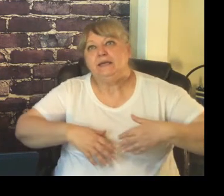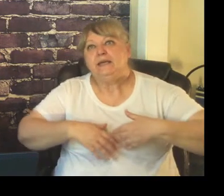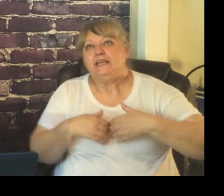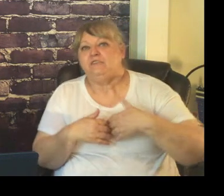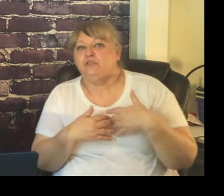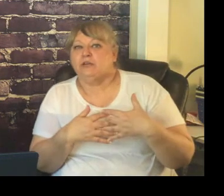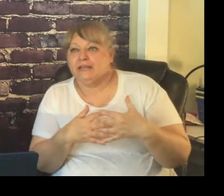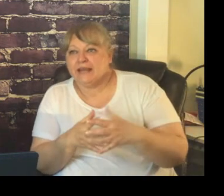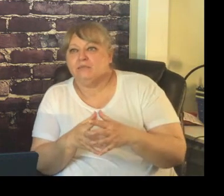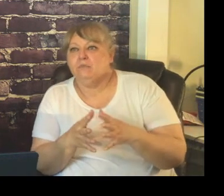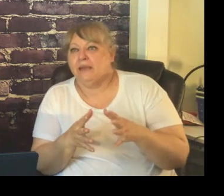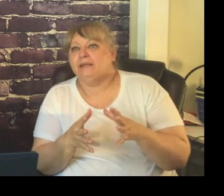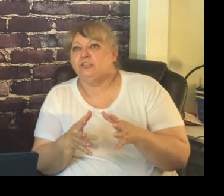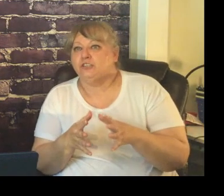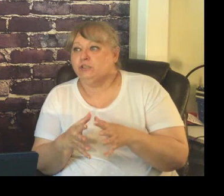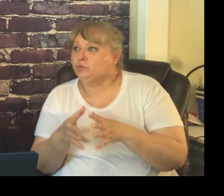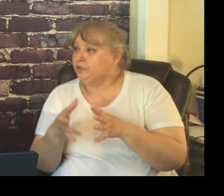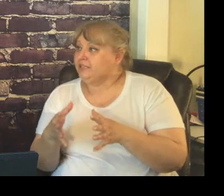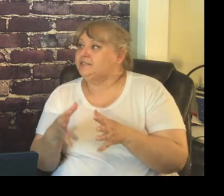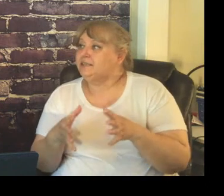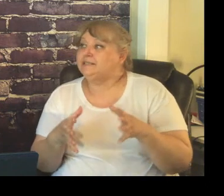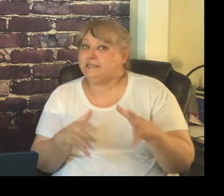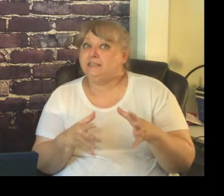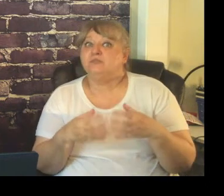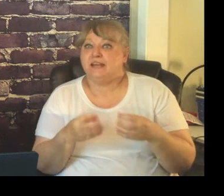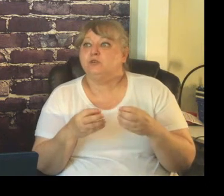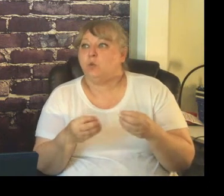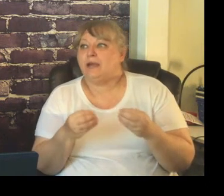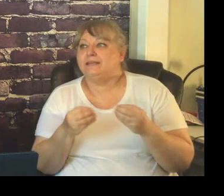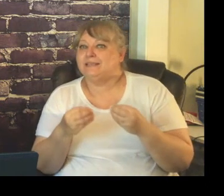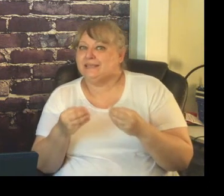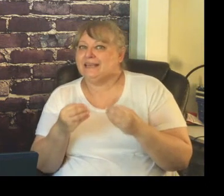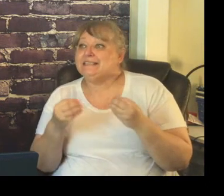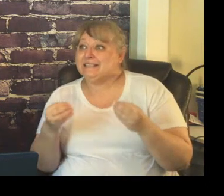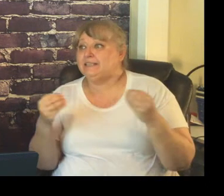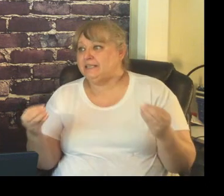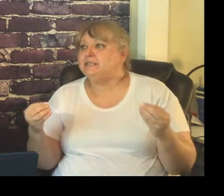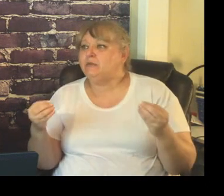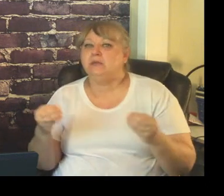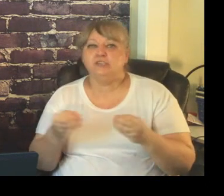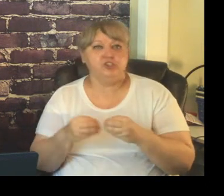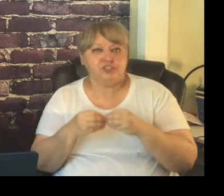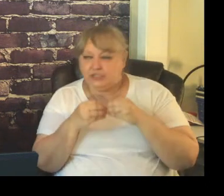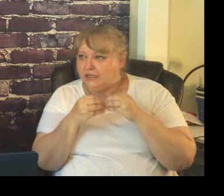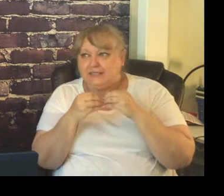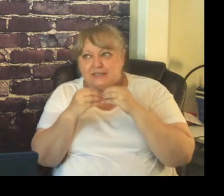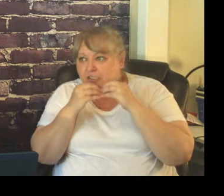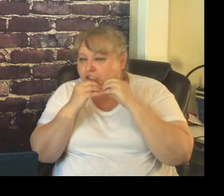if you cannot manage the routines and systems that's why it says that it's a system it's just it's not just